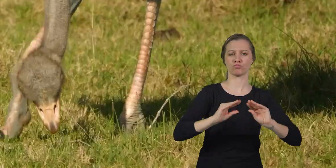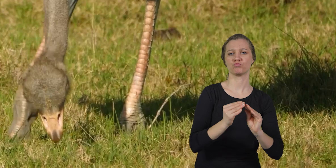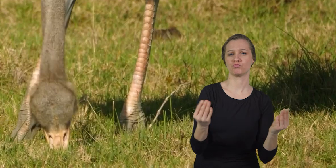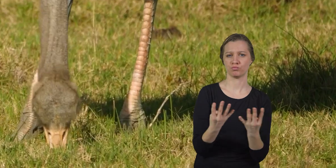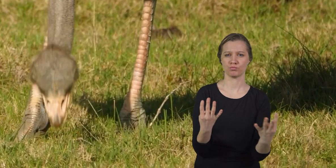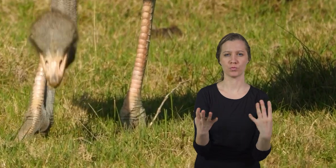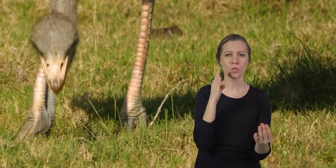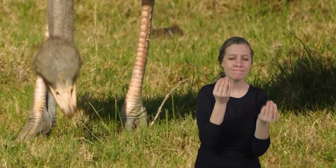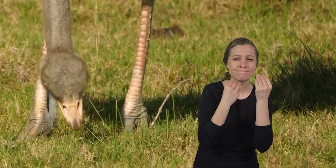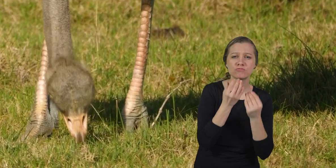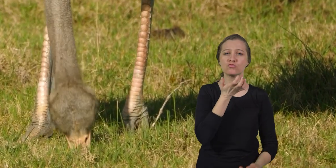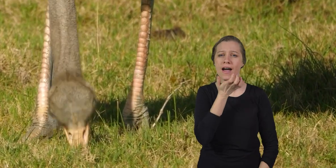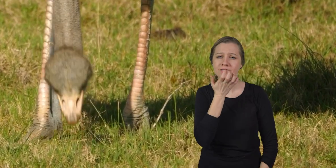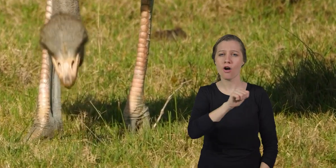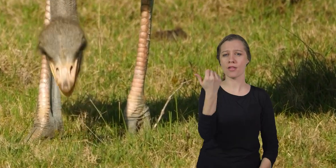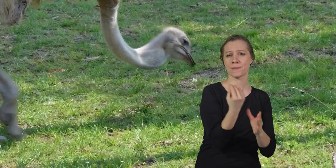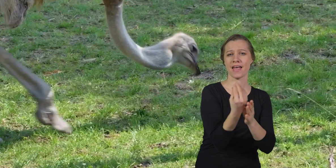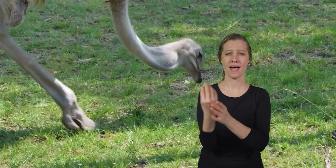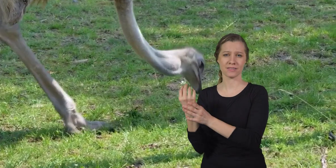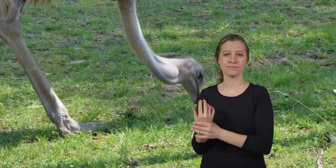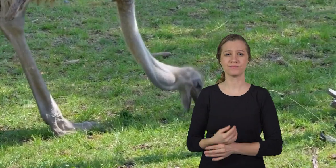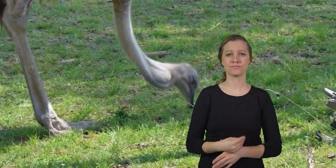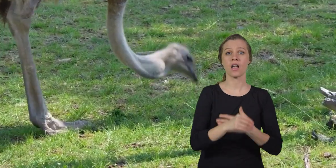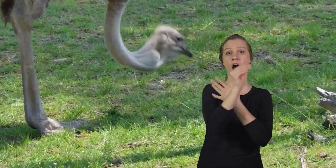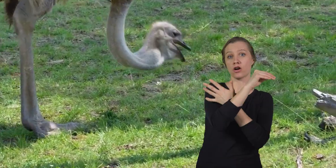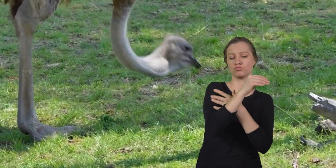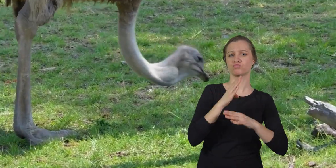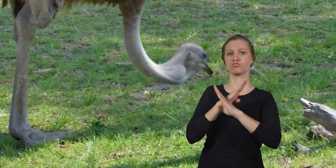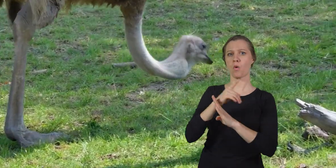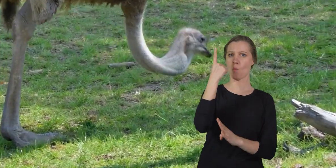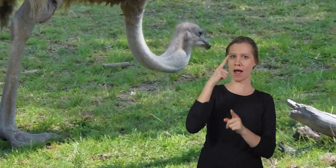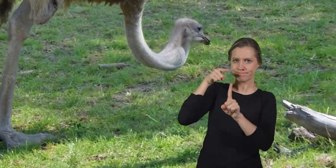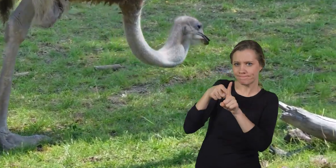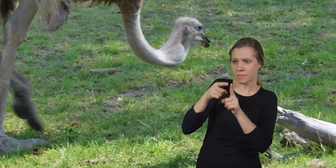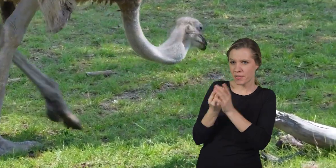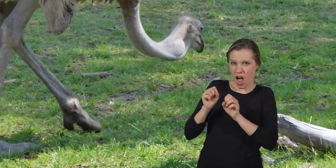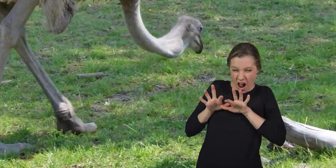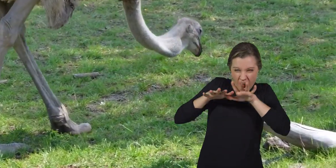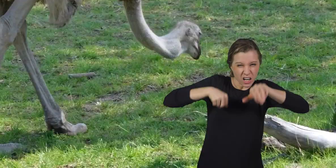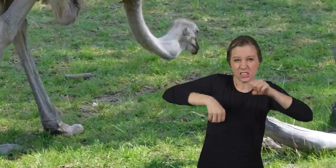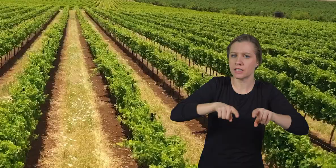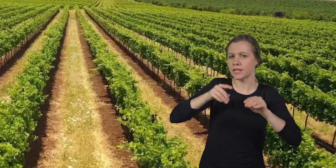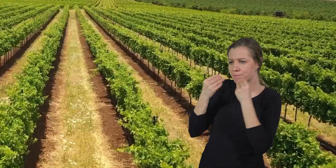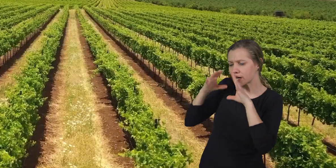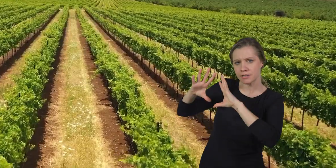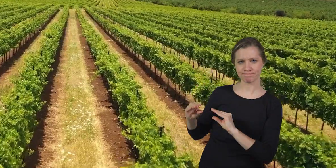grazing on grasses and other plants, ostriches prevent any one type of plant from taking over an area, which can keep